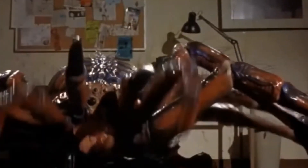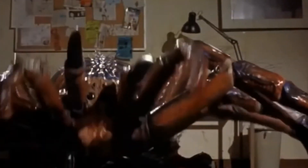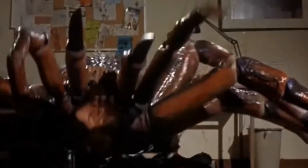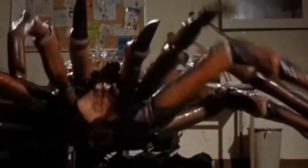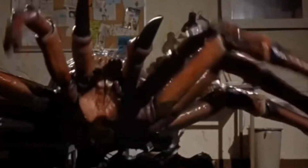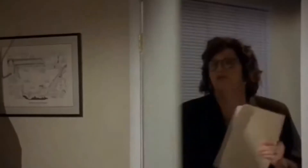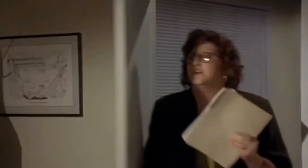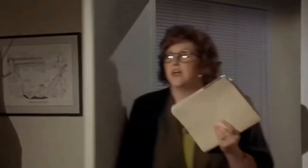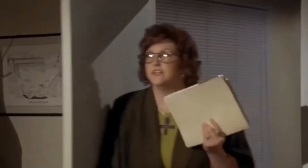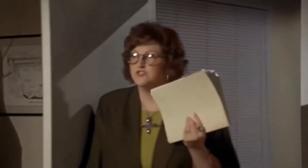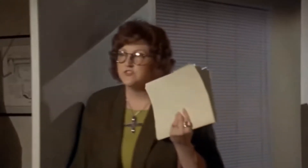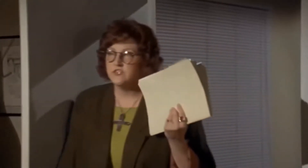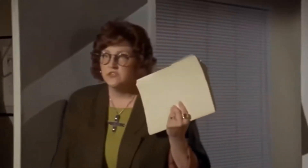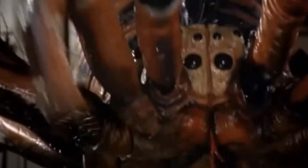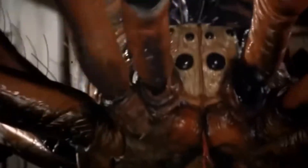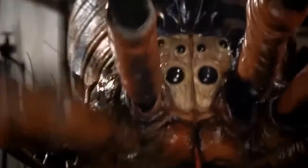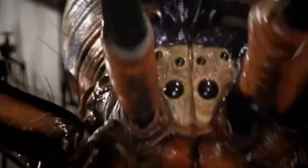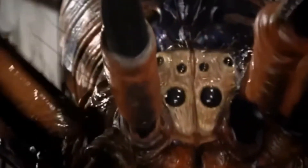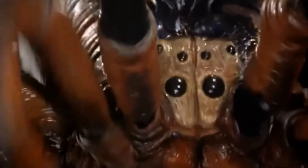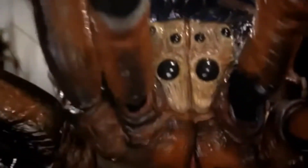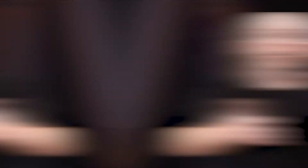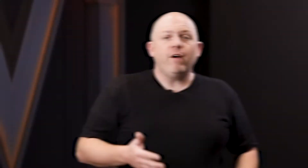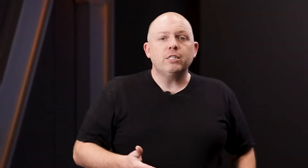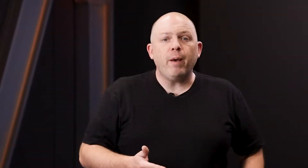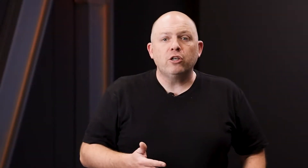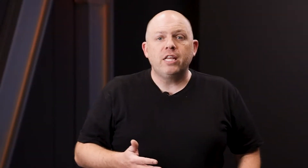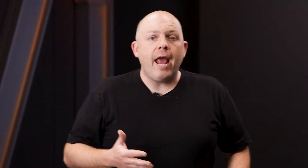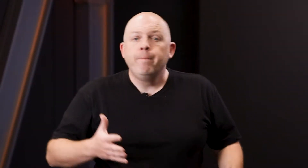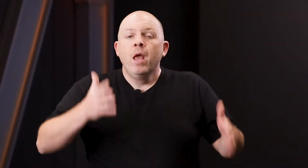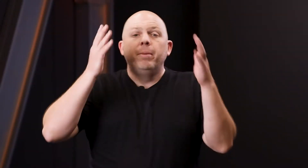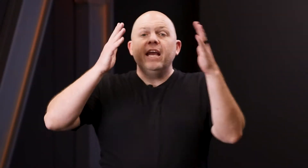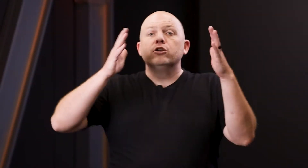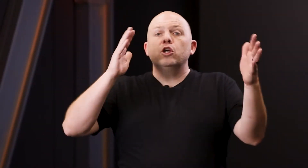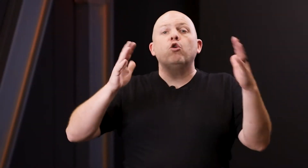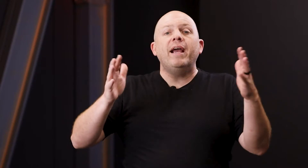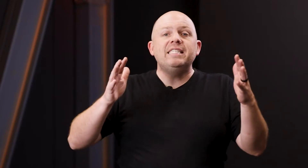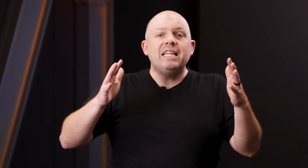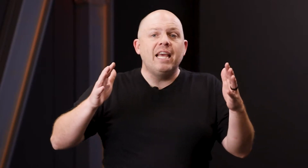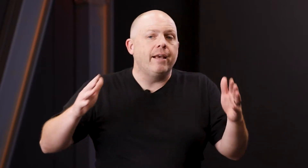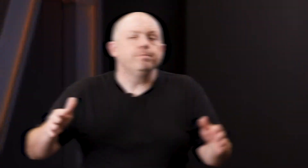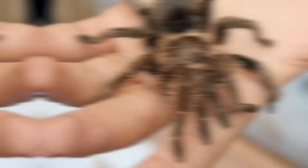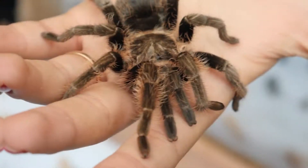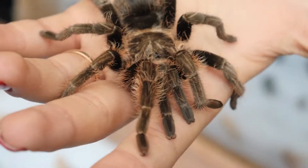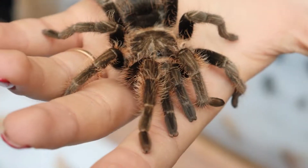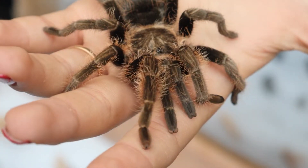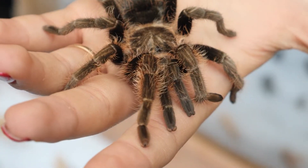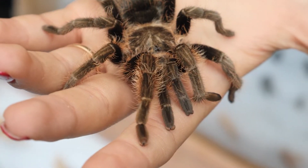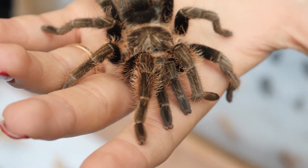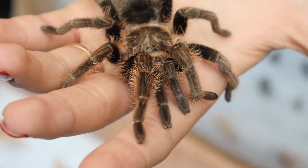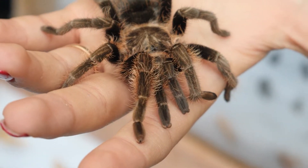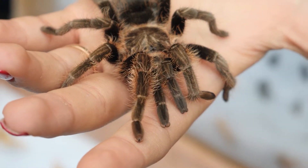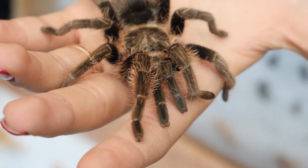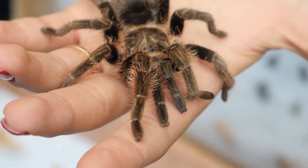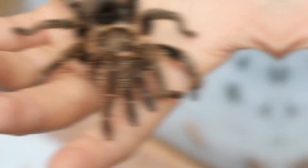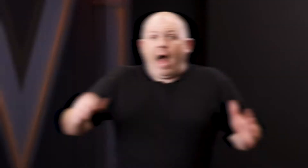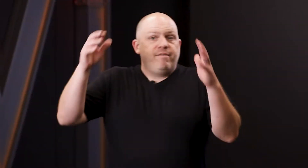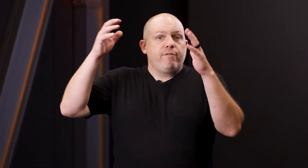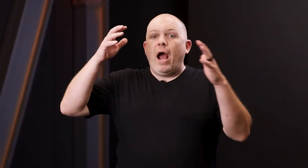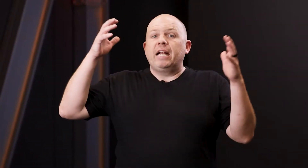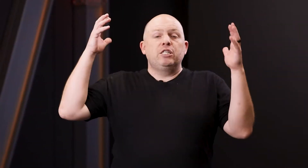I watched that movie when I was like a kid and I'm still terrified of spiders today. But here's the crazy thing. I've never been bitten by a spider. I've never had a